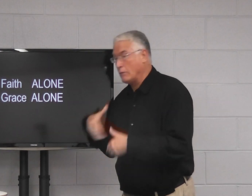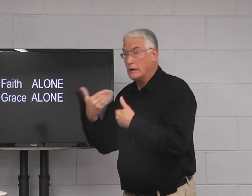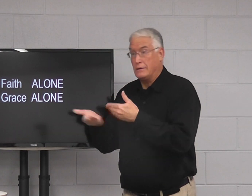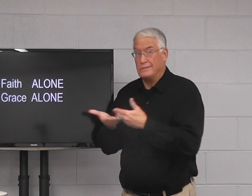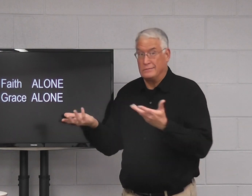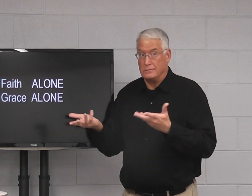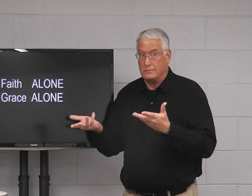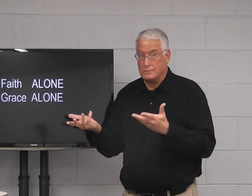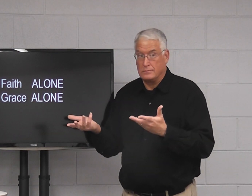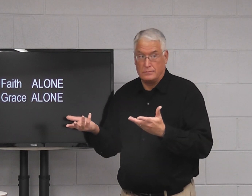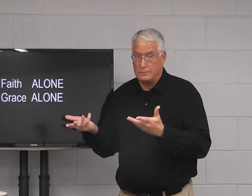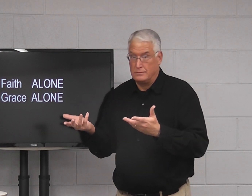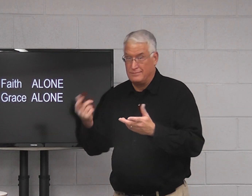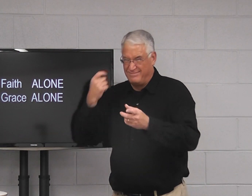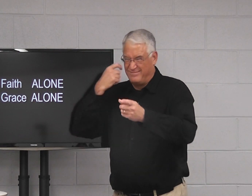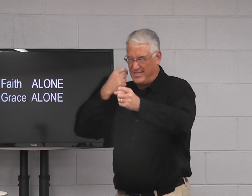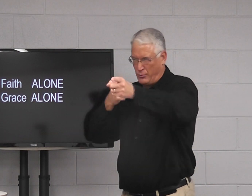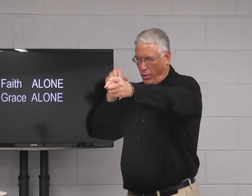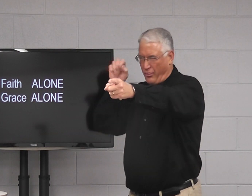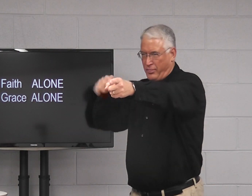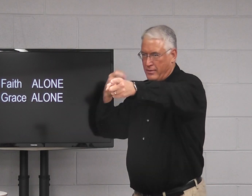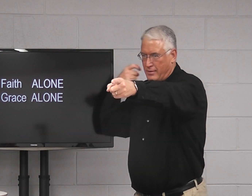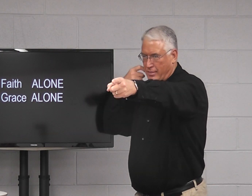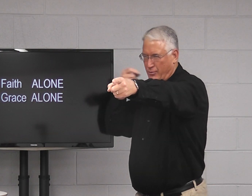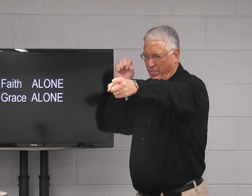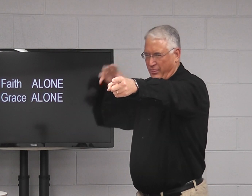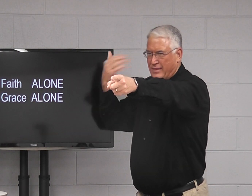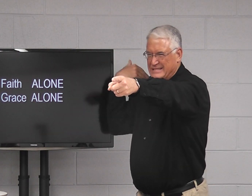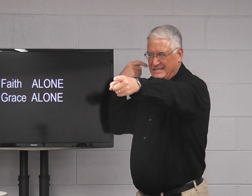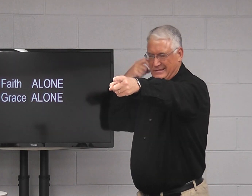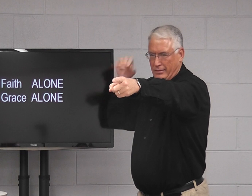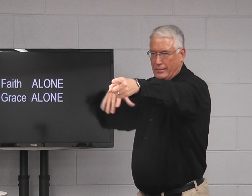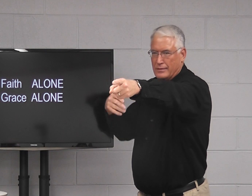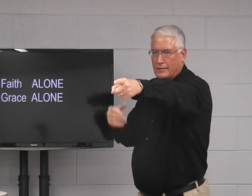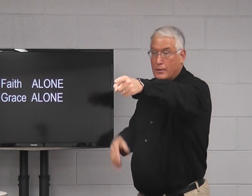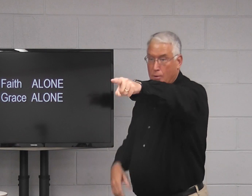So there's one more word that's going to go here. Recently you threw it out here, Demetrius.